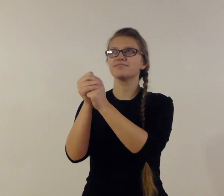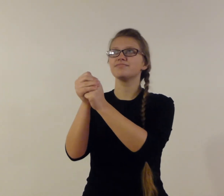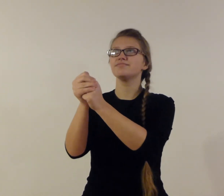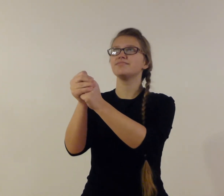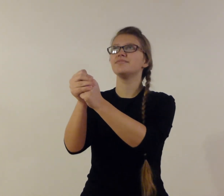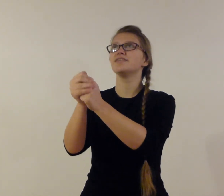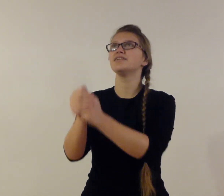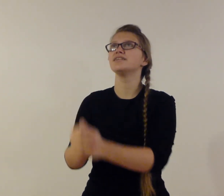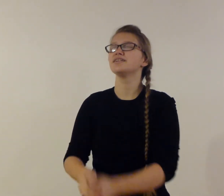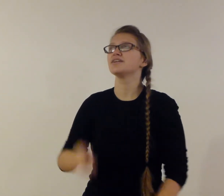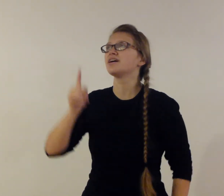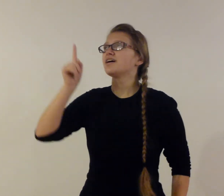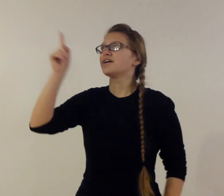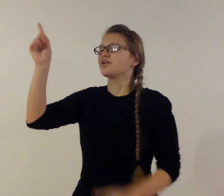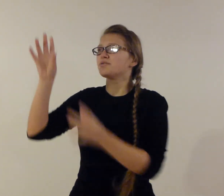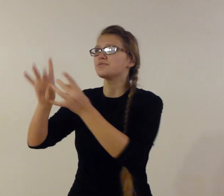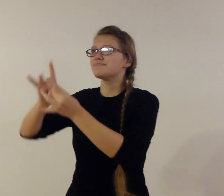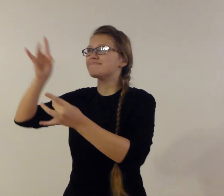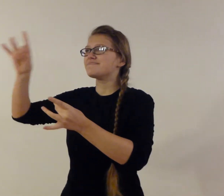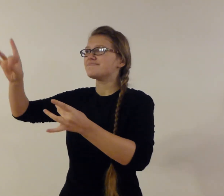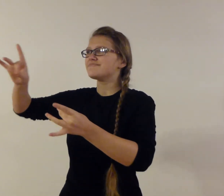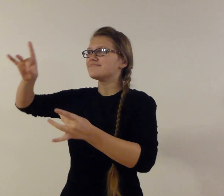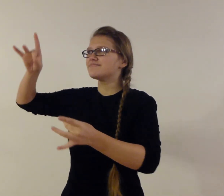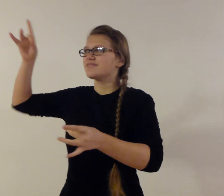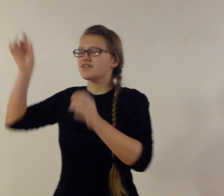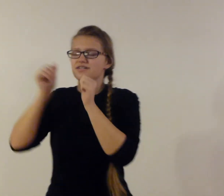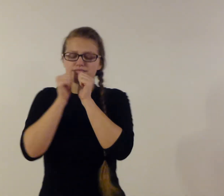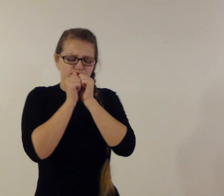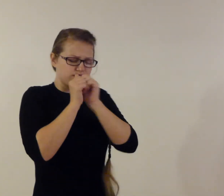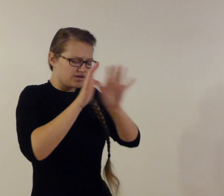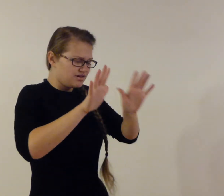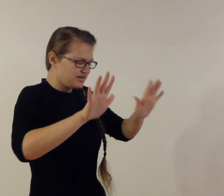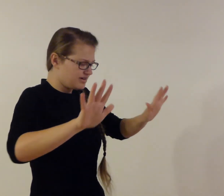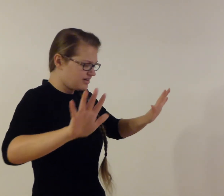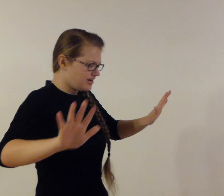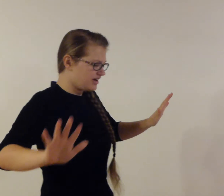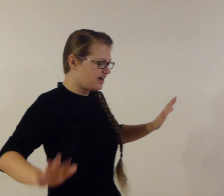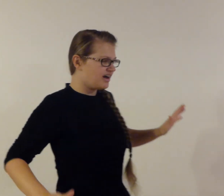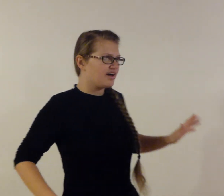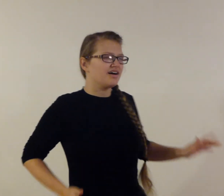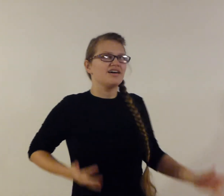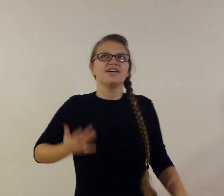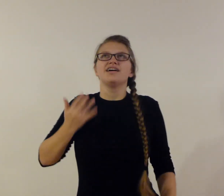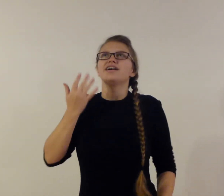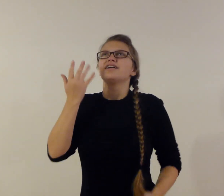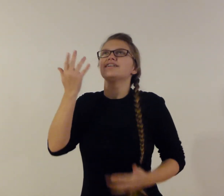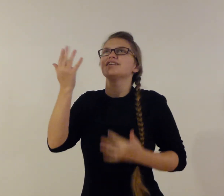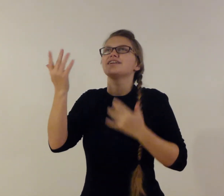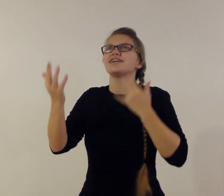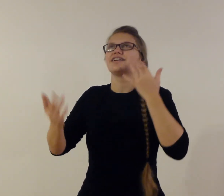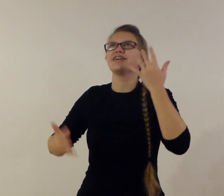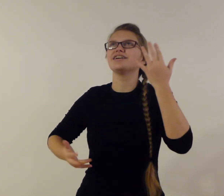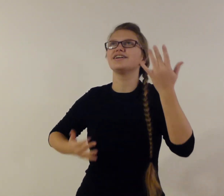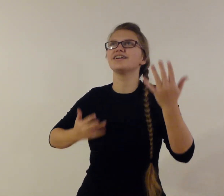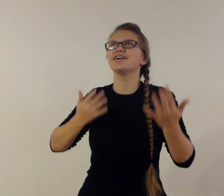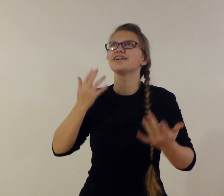Into the darkness you shine Into Out of the ashes we